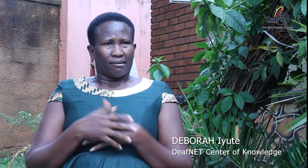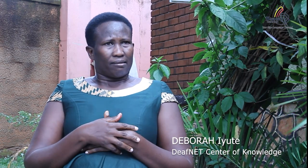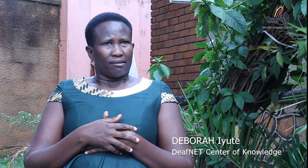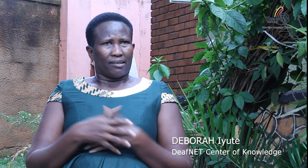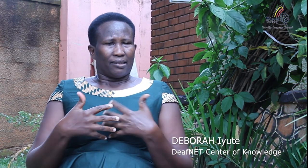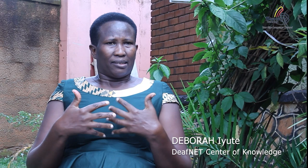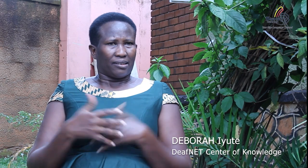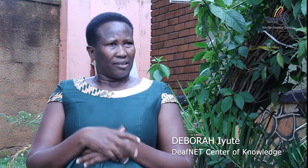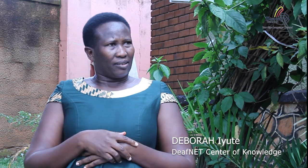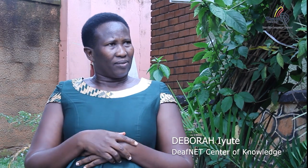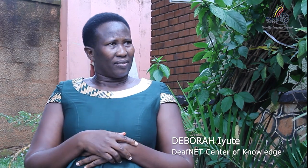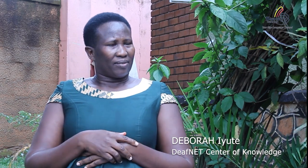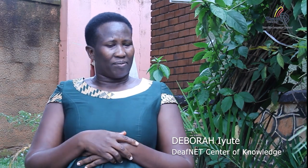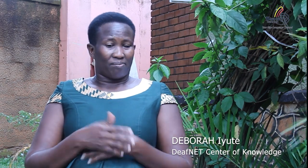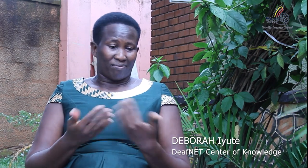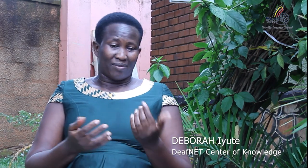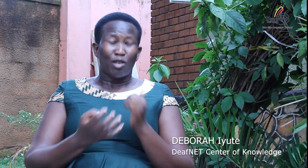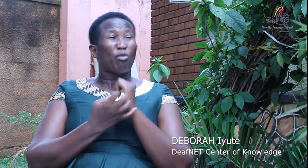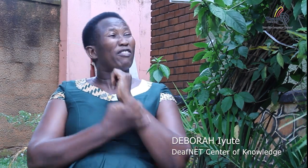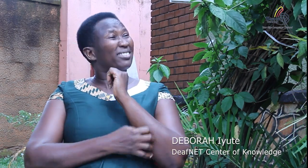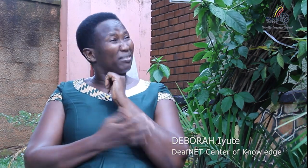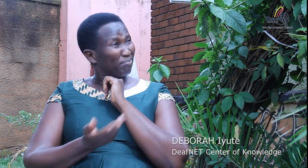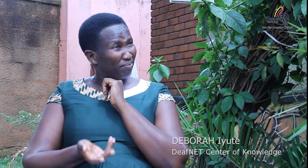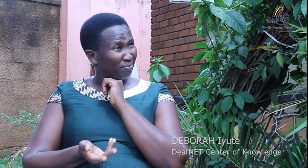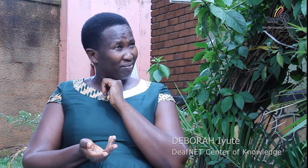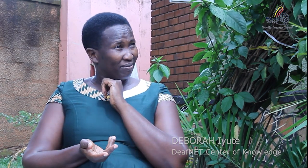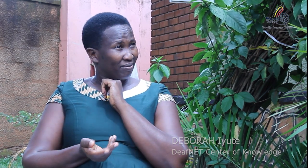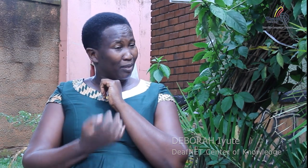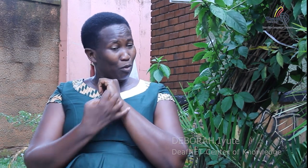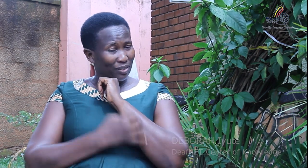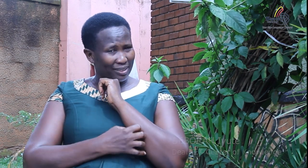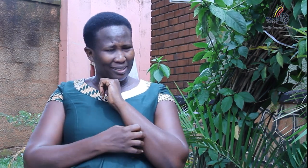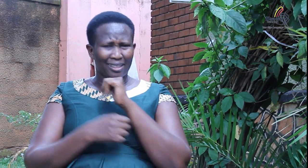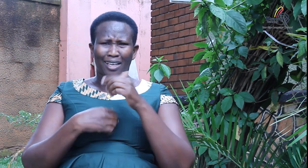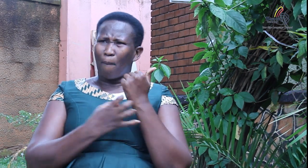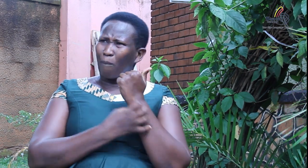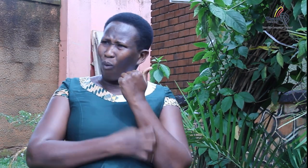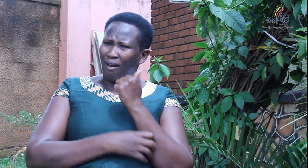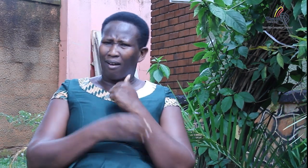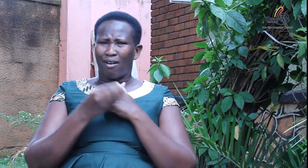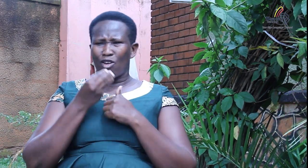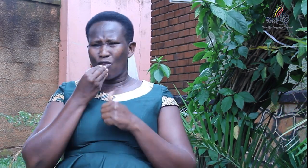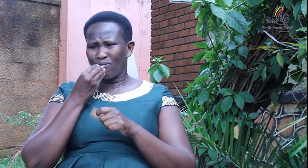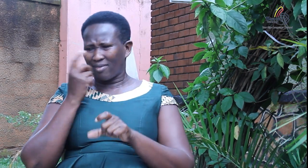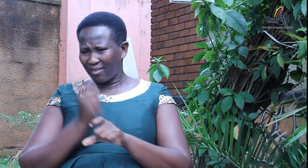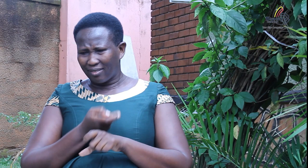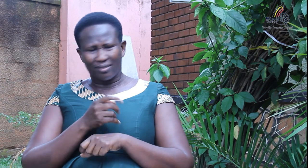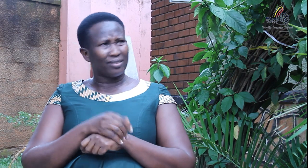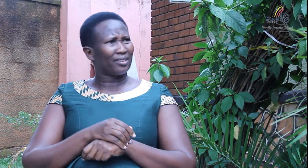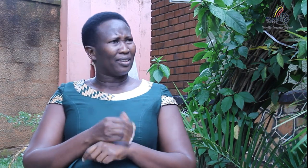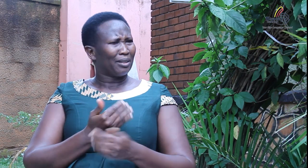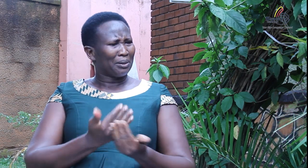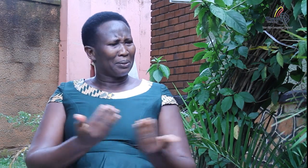fear fear because of poverty poverty no food